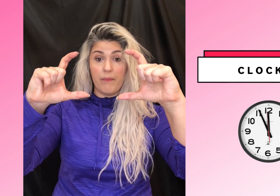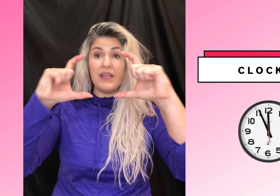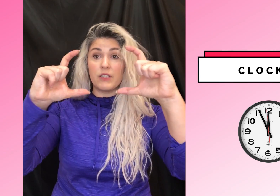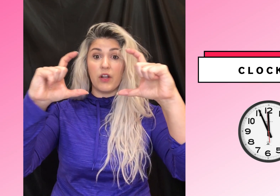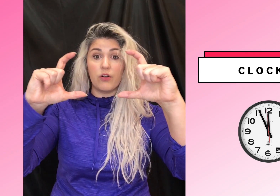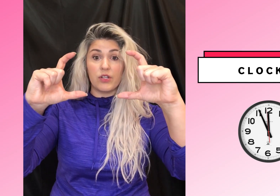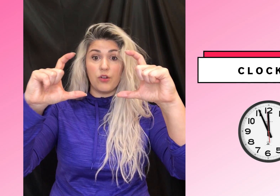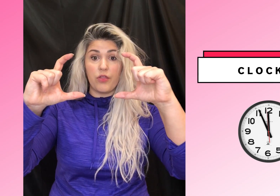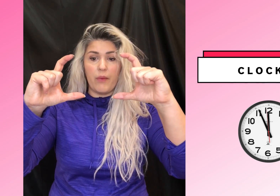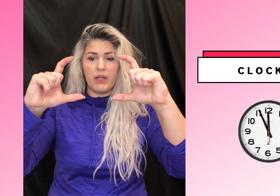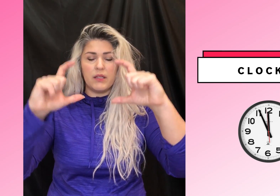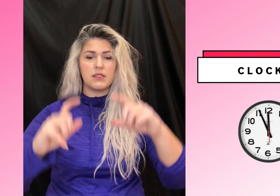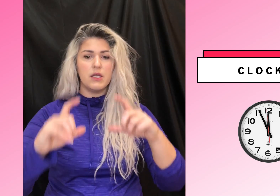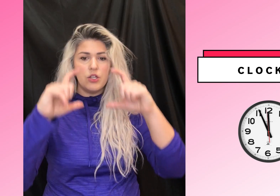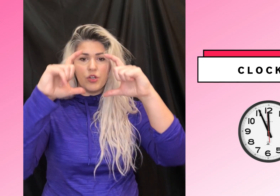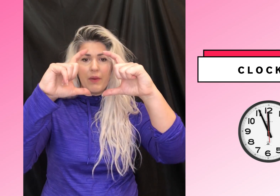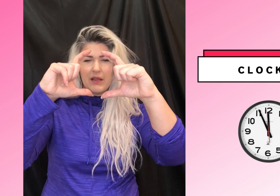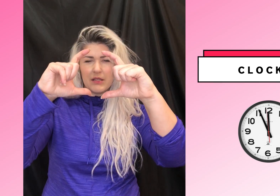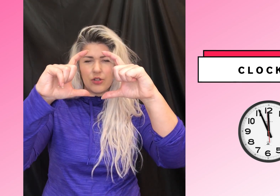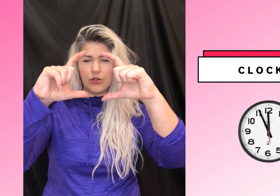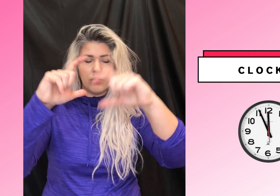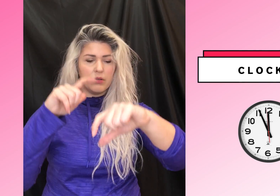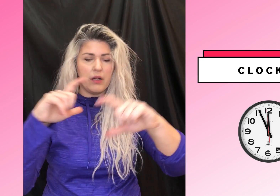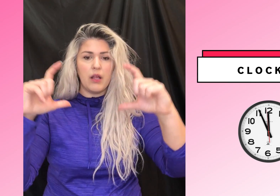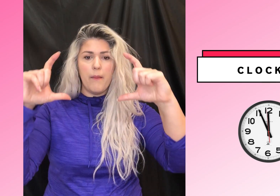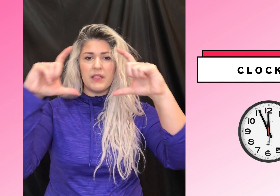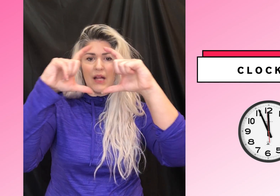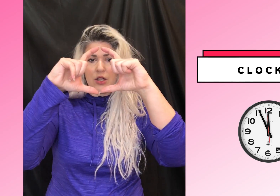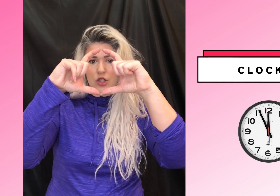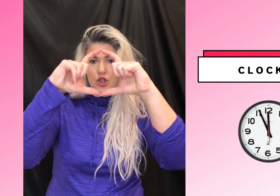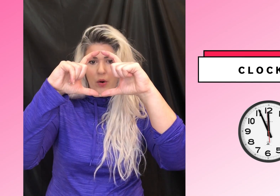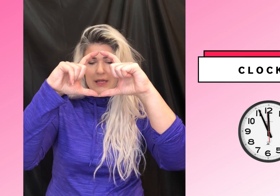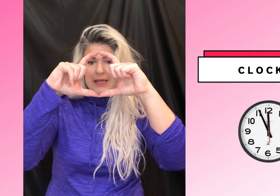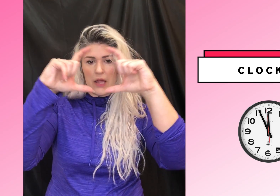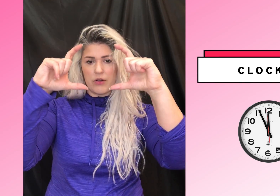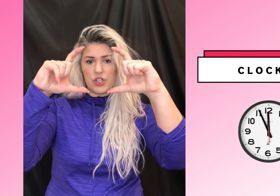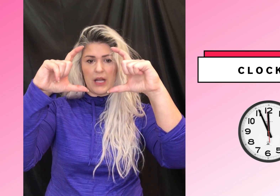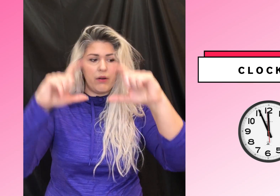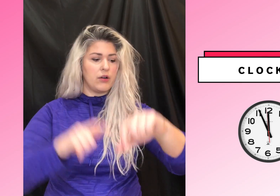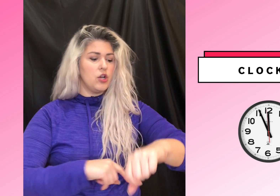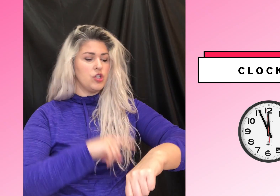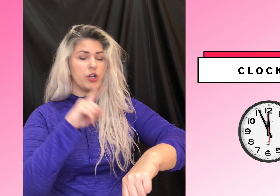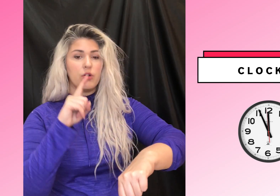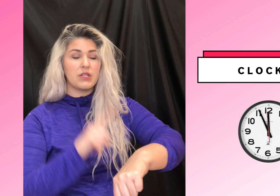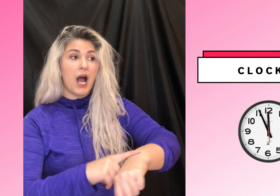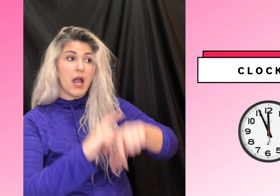index fingers and your thumb like this. So you're making this circle, but it's not joined together. It's just out here. So you're going to go time,